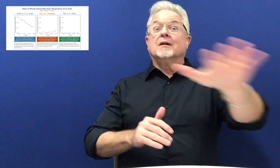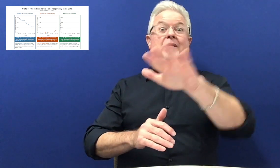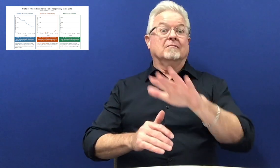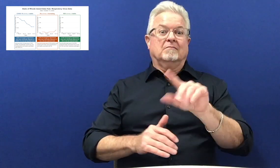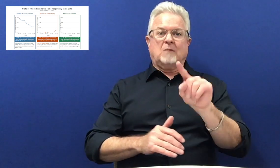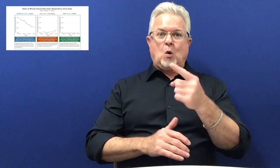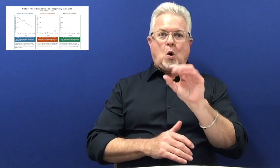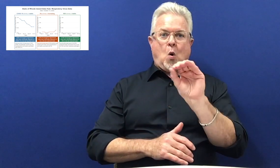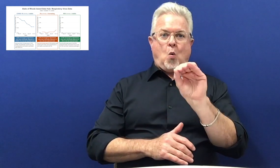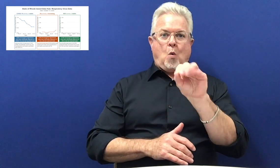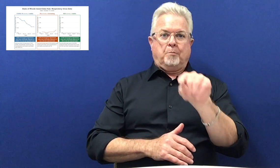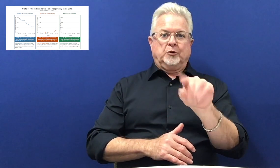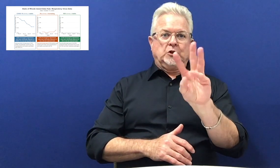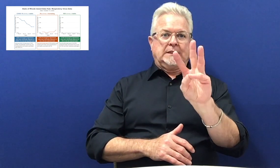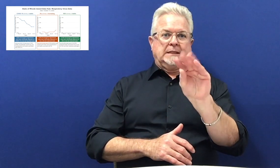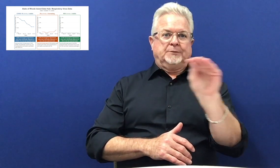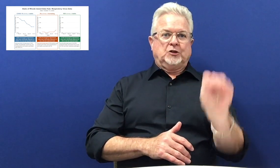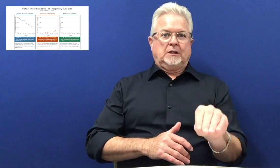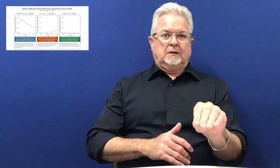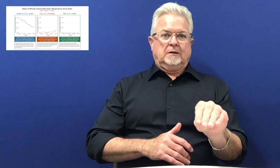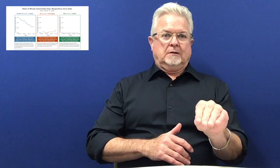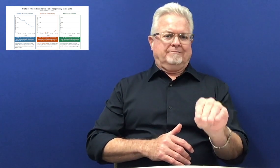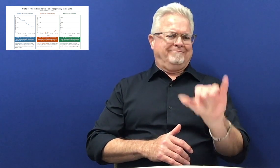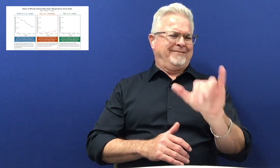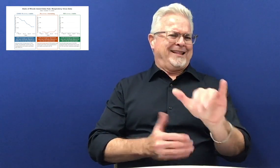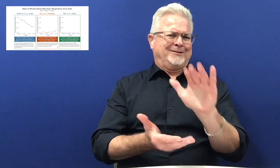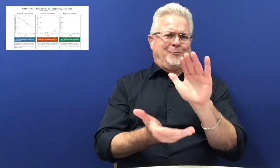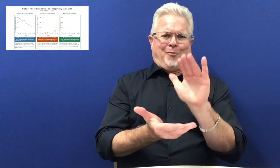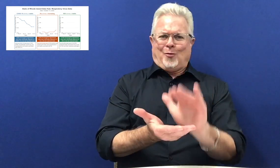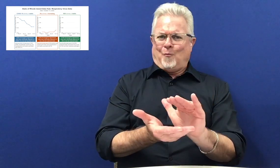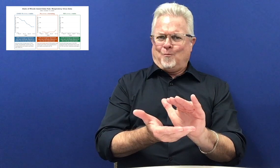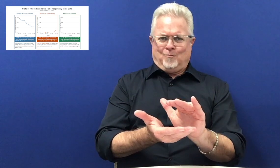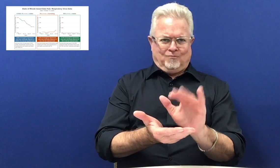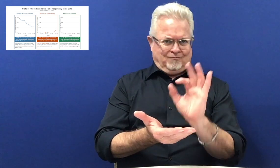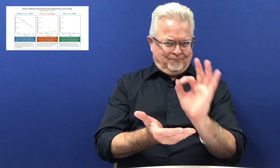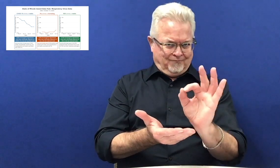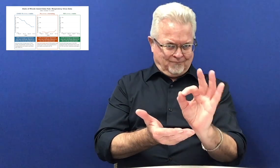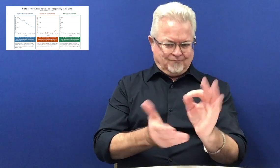and the statewide incident is only 0.6.